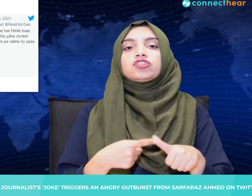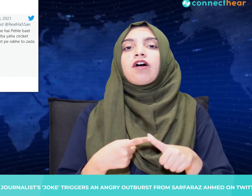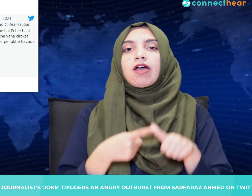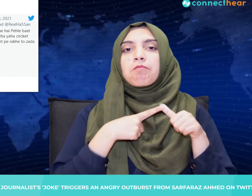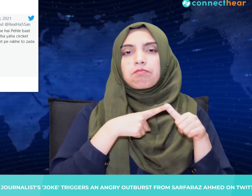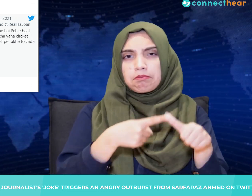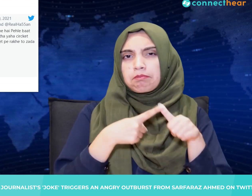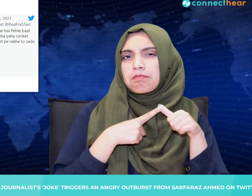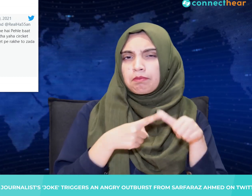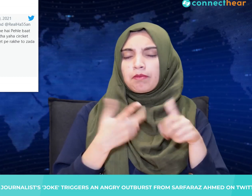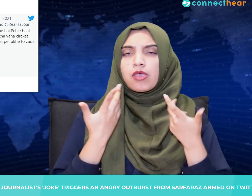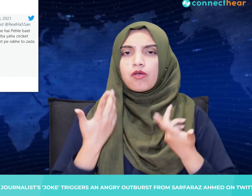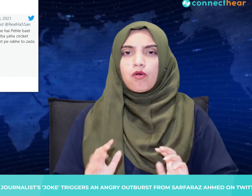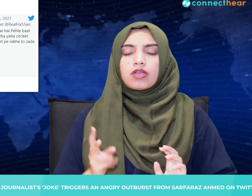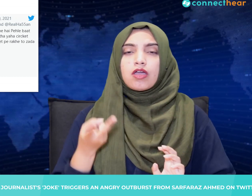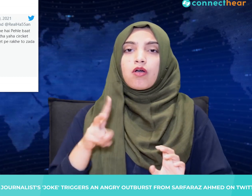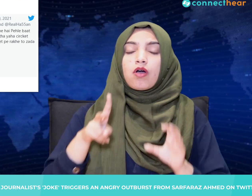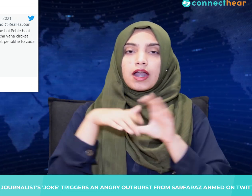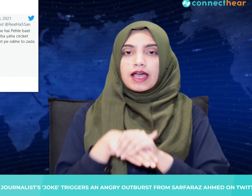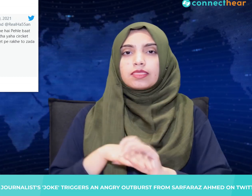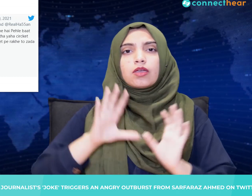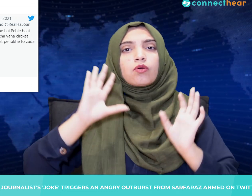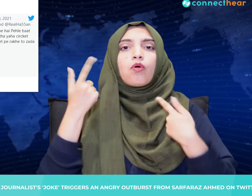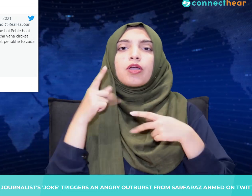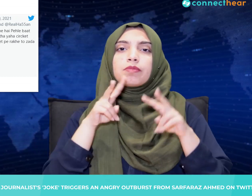Rashid's little quip did not sit well with Ahmed at all.